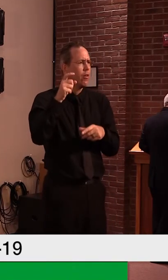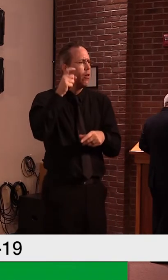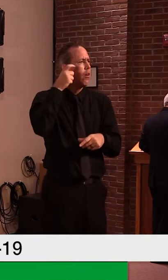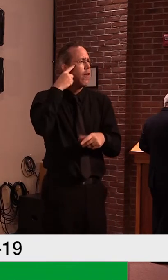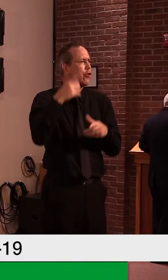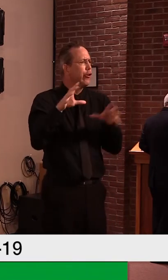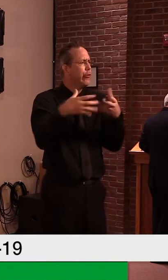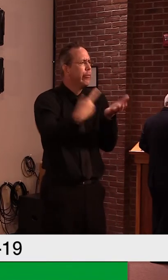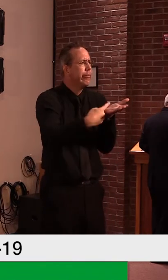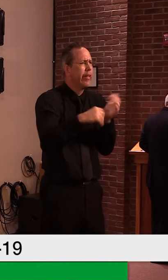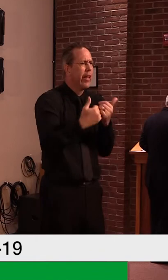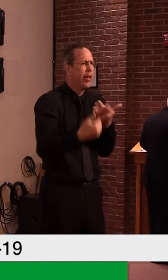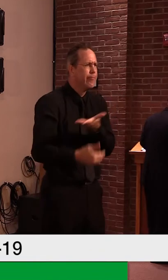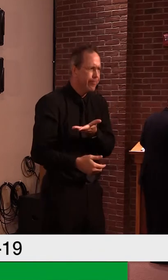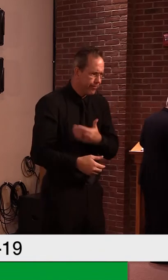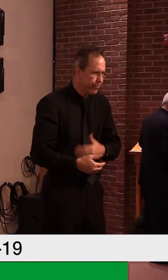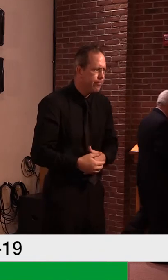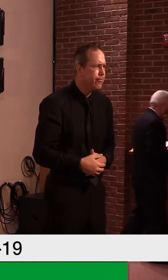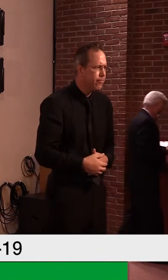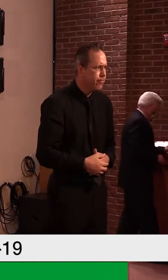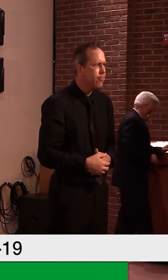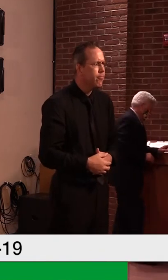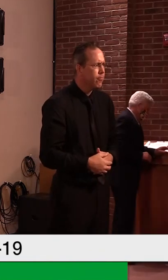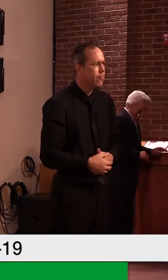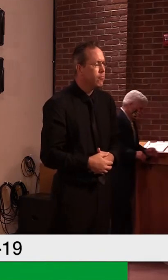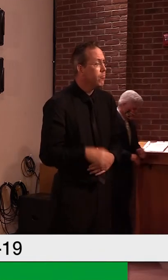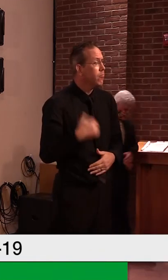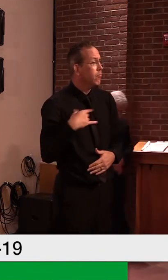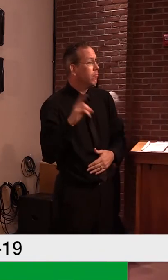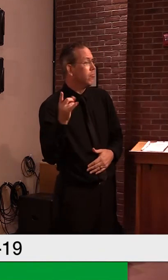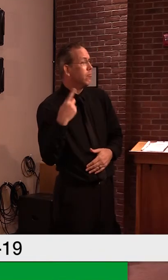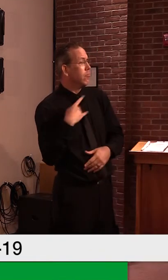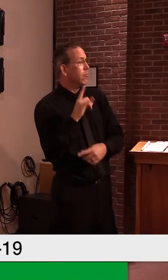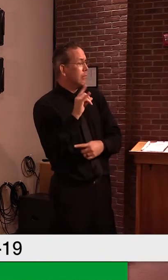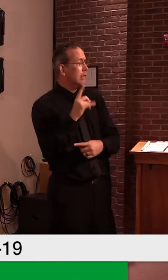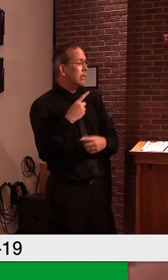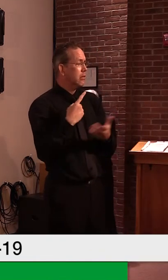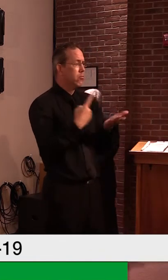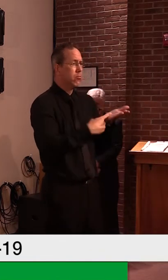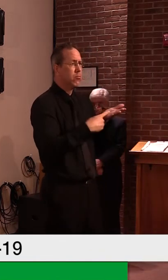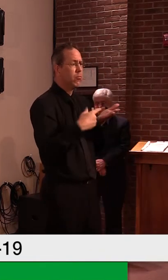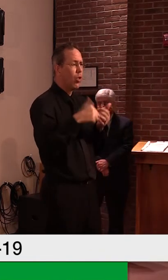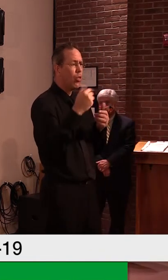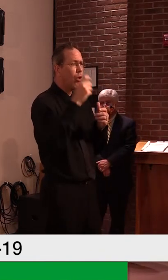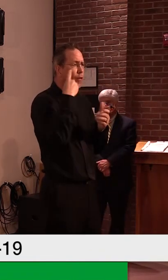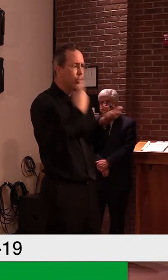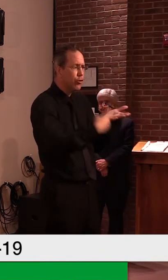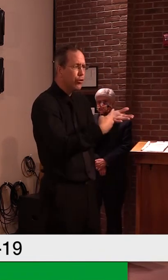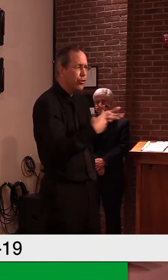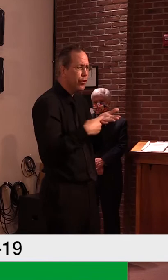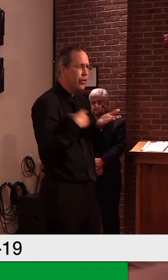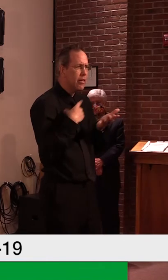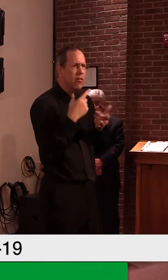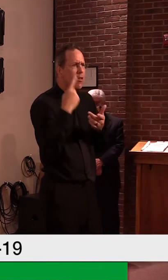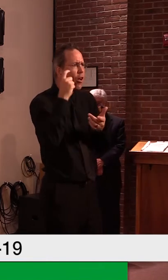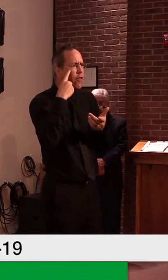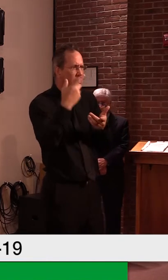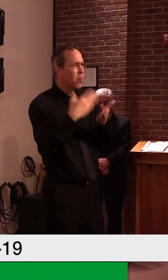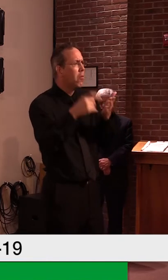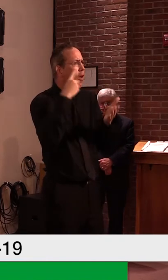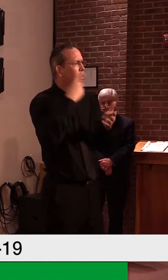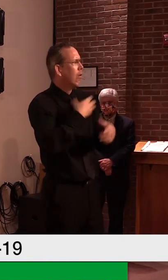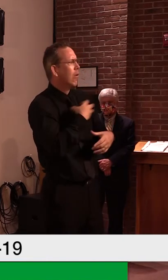more testing and the, and the, and the slowing down of some of these commercial entities. So, but I'm not, I'm not aware of, uh, any